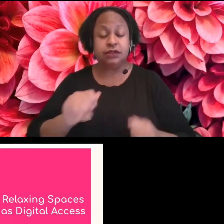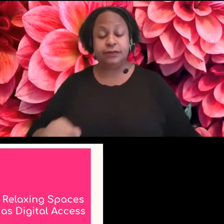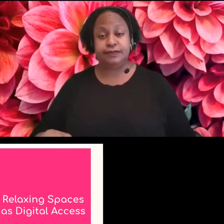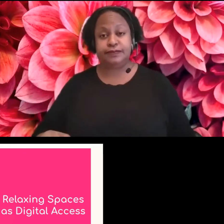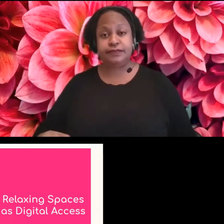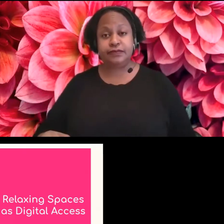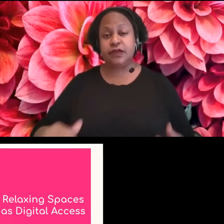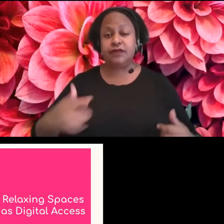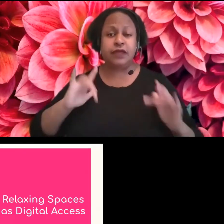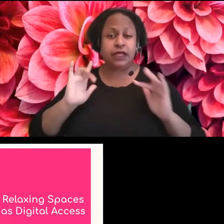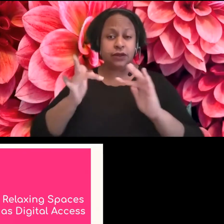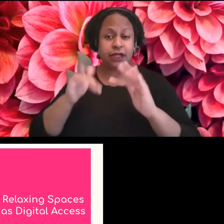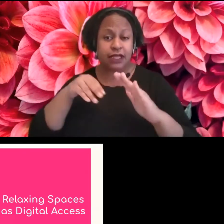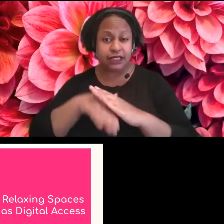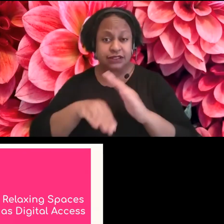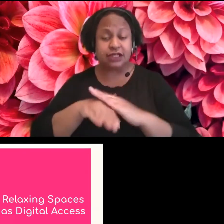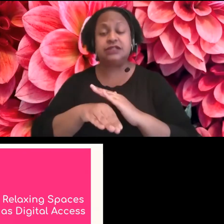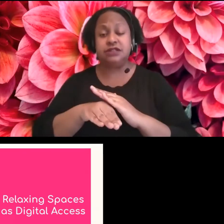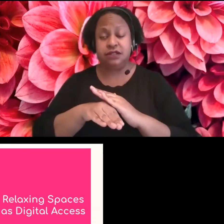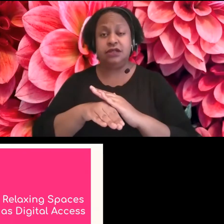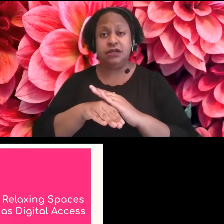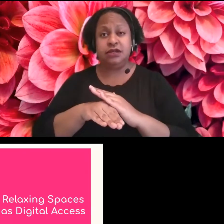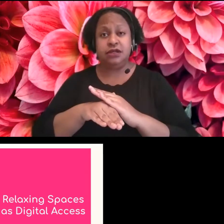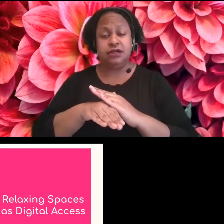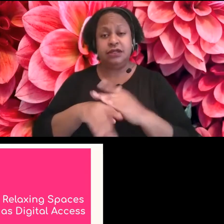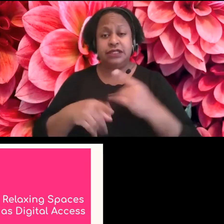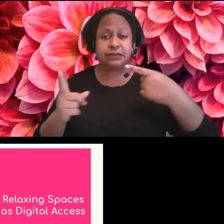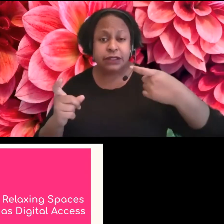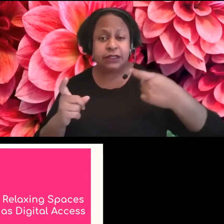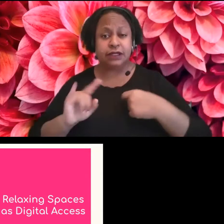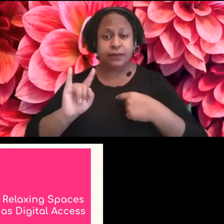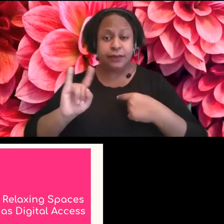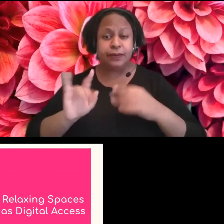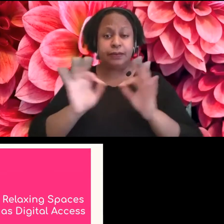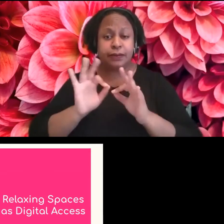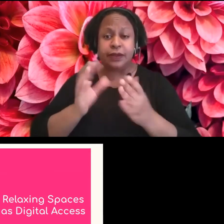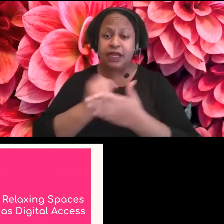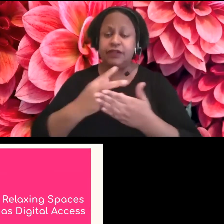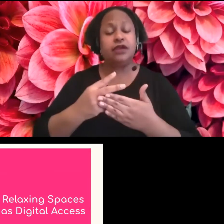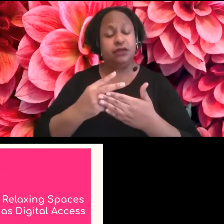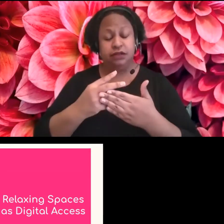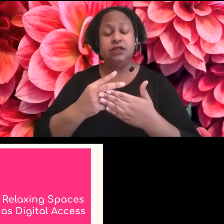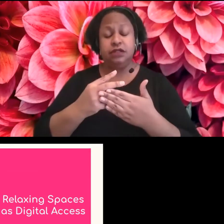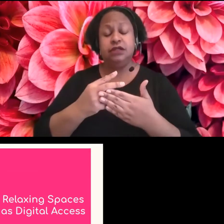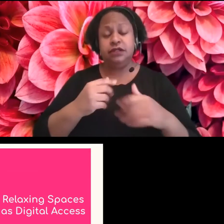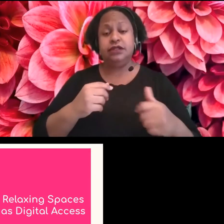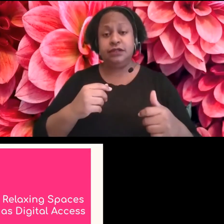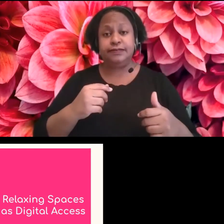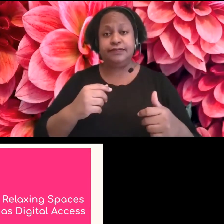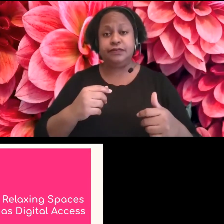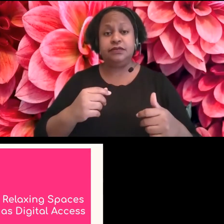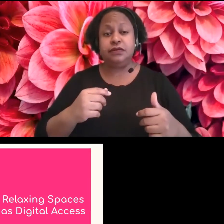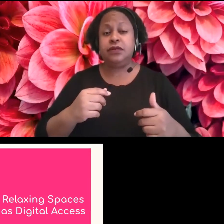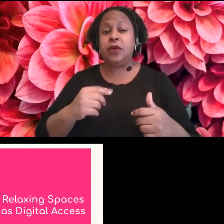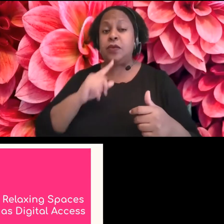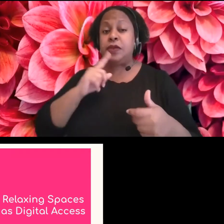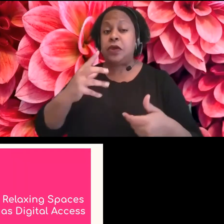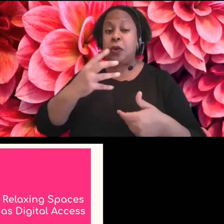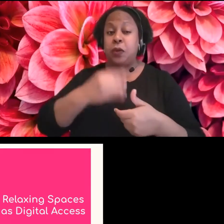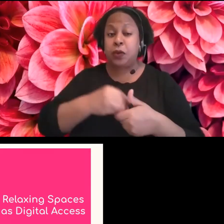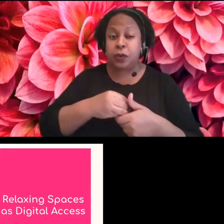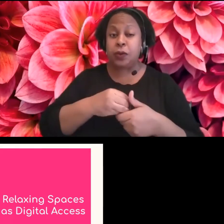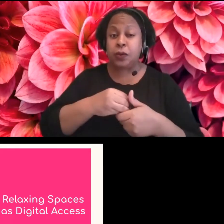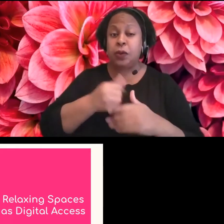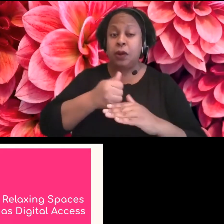the internet accessibility, again, that's one of those things that isn't necessarily a part of relaxed spaces, but I don't think you can have the relaxed space without the